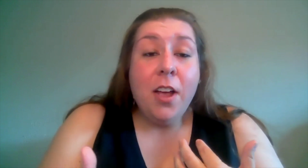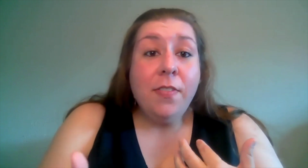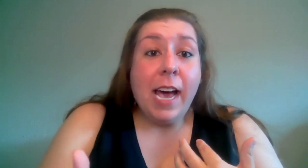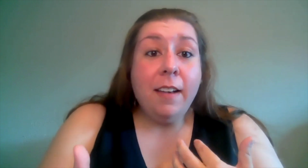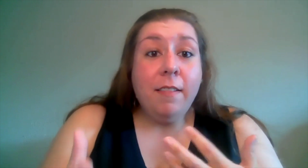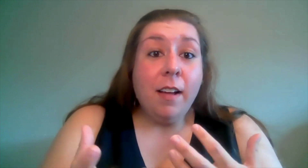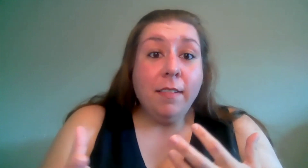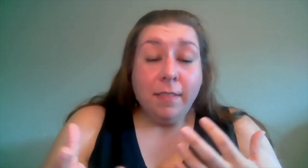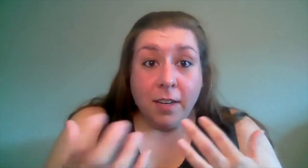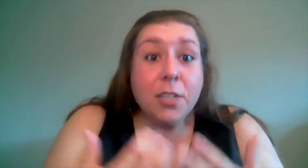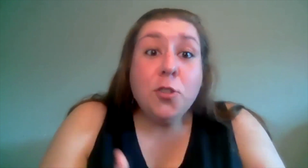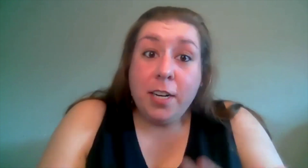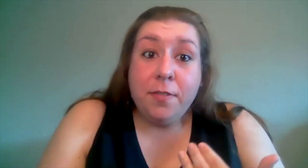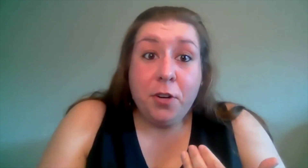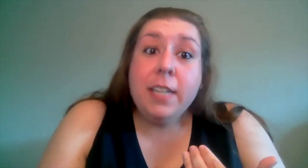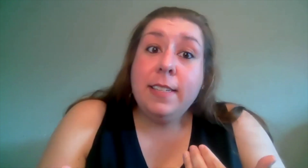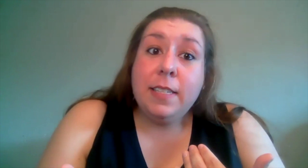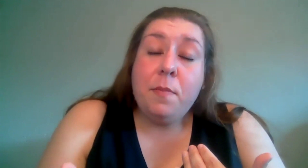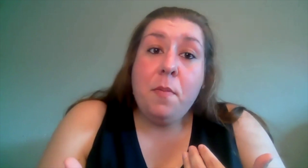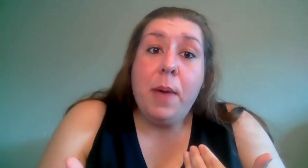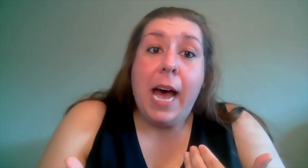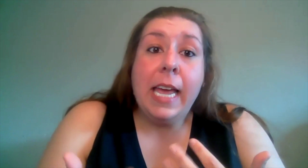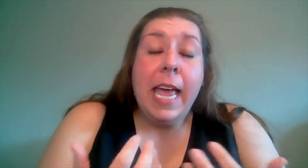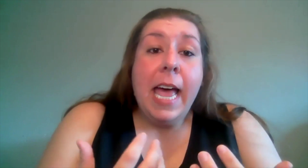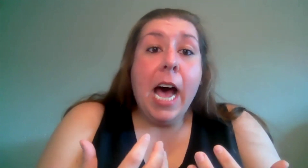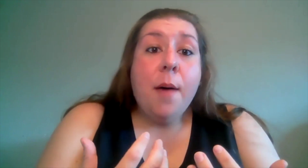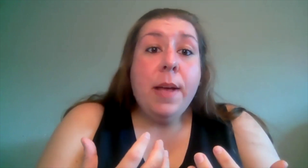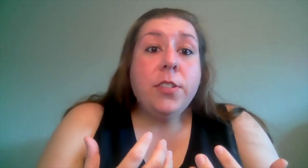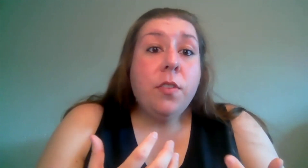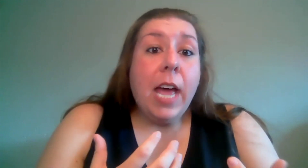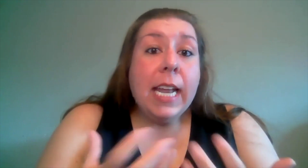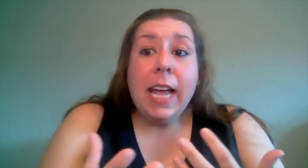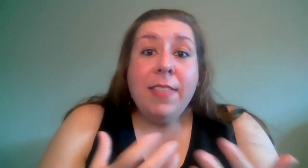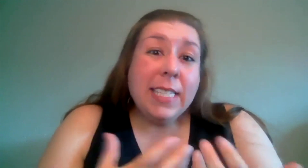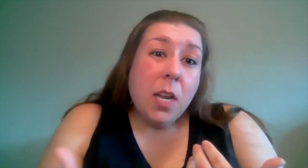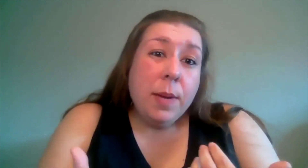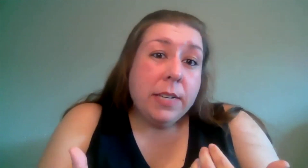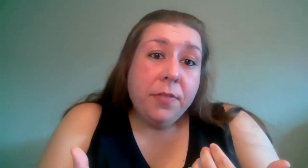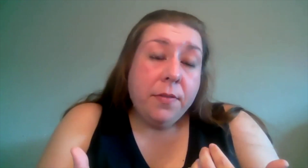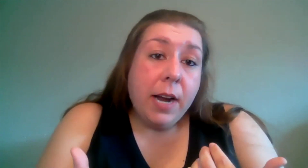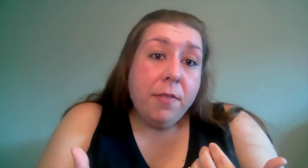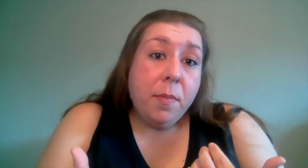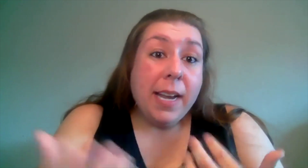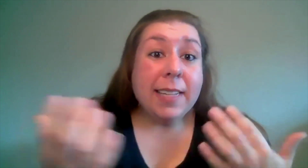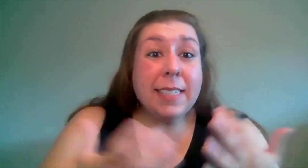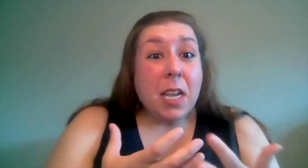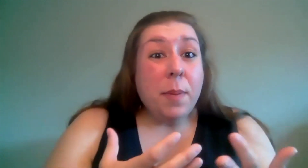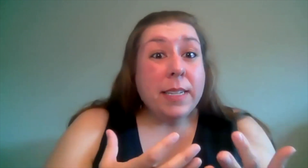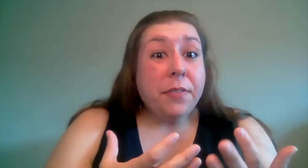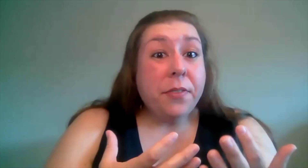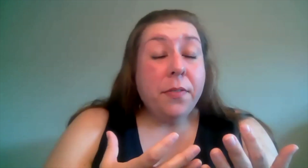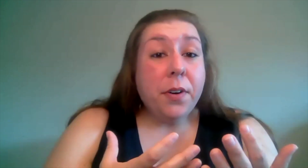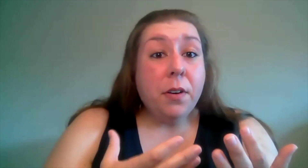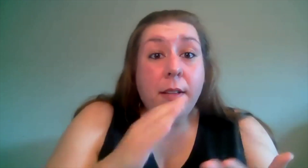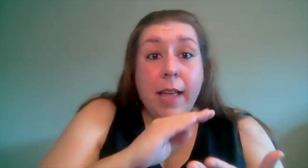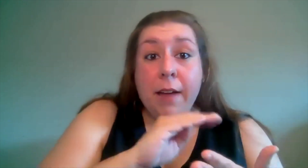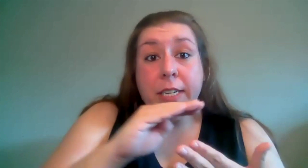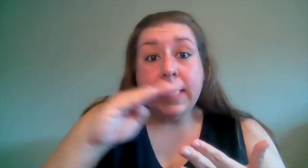that constructive criticism back um and so and again that's going to be different for everybody because it's going to be different for every